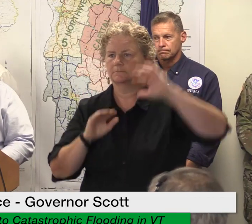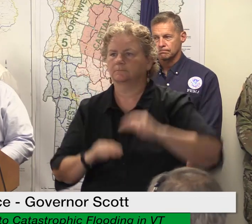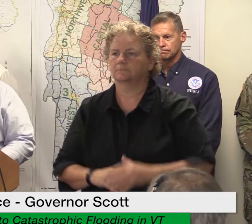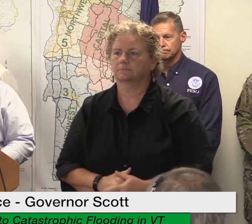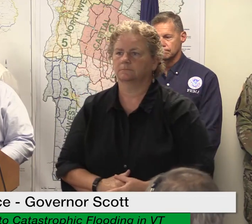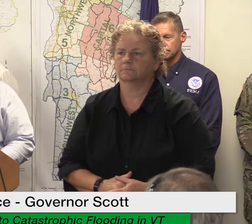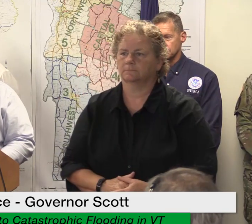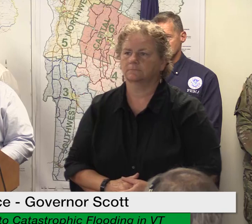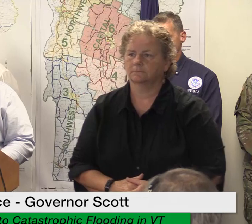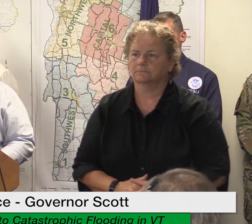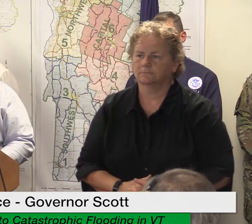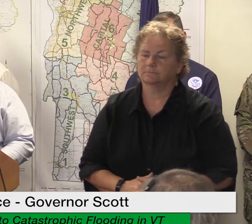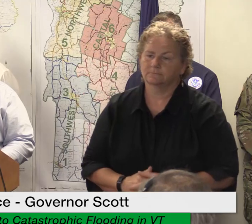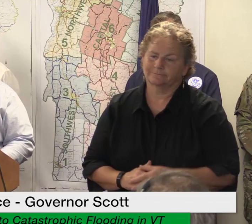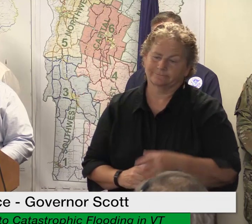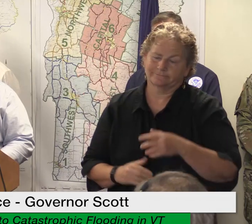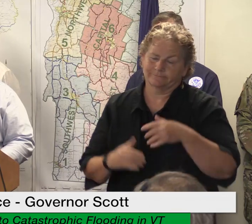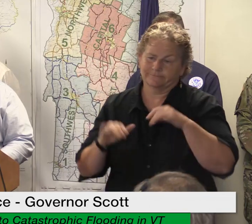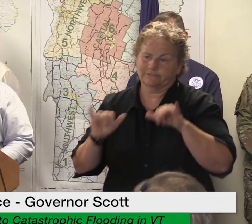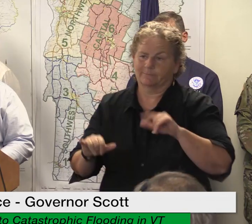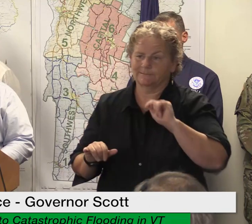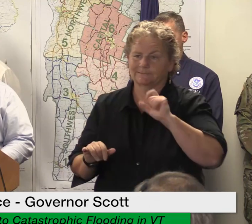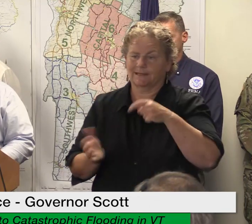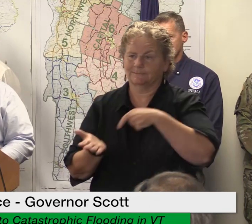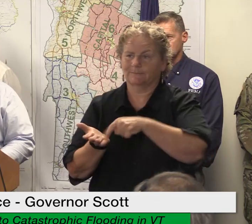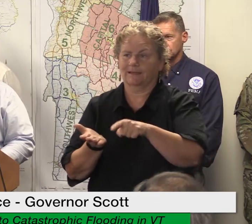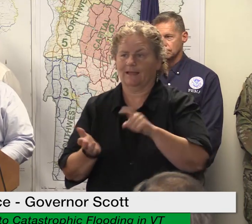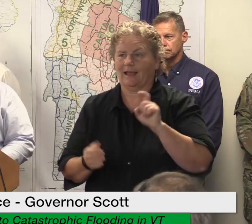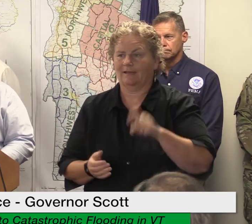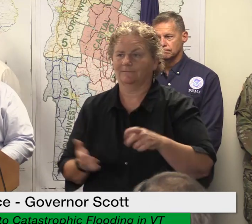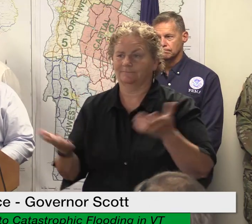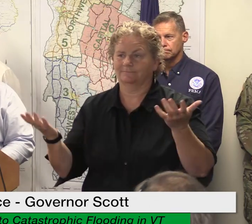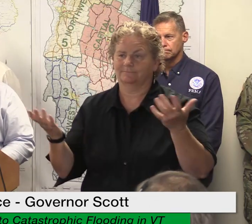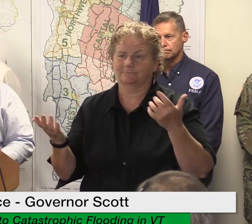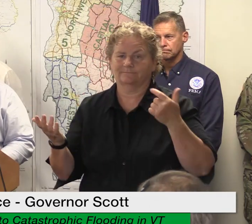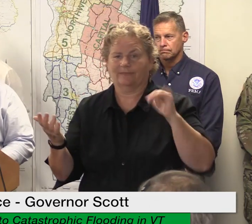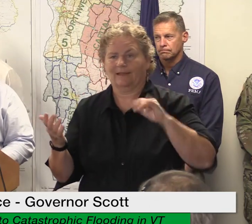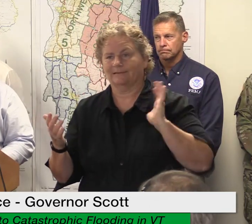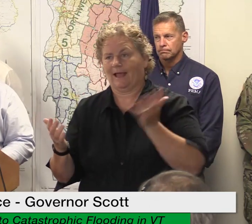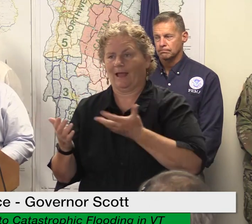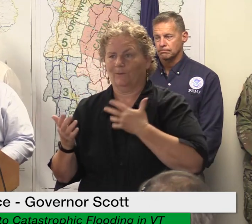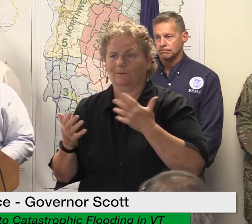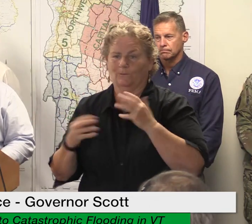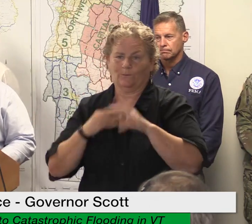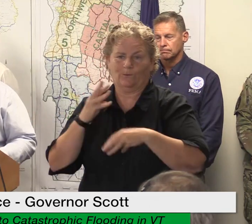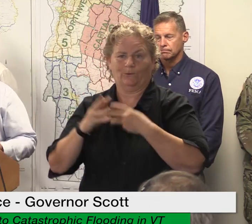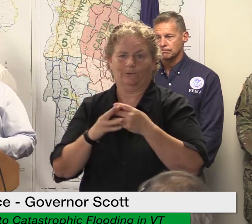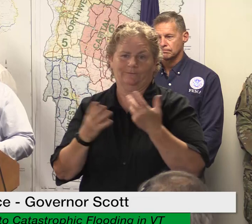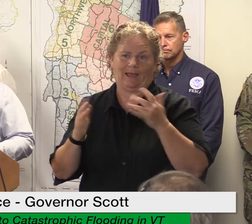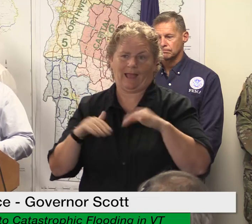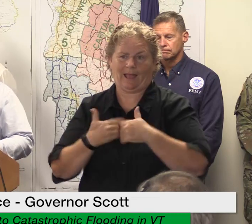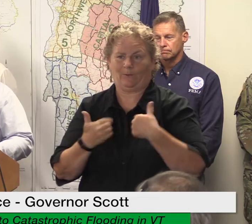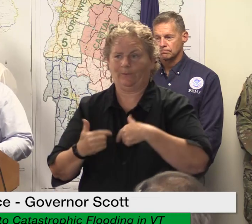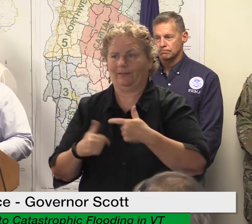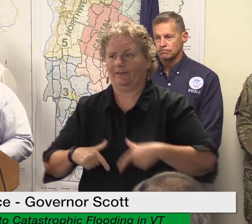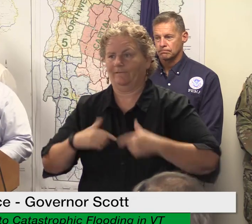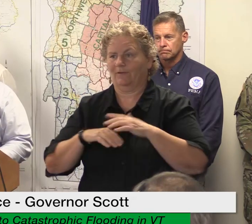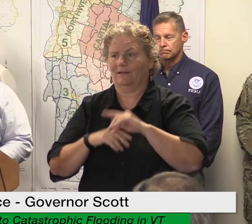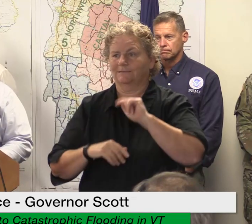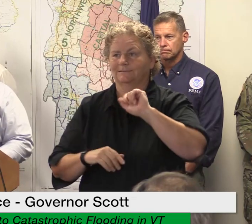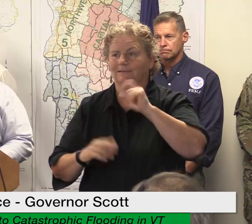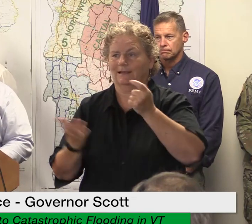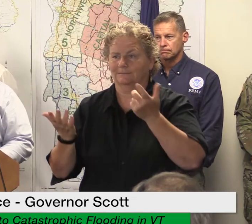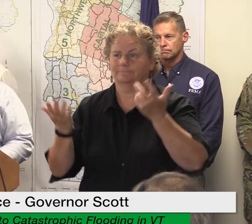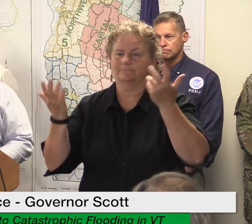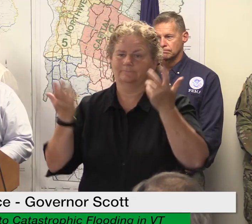taxes they are the price we pay for civilized society and they are what allow us to fund response efforts like these and